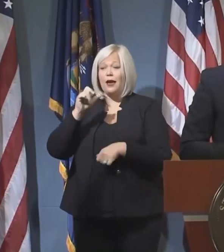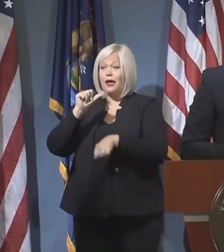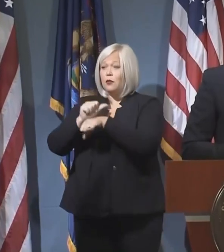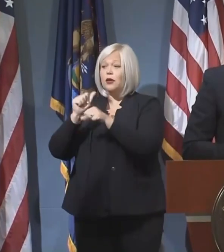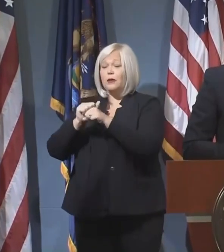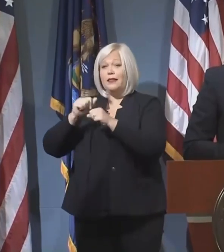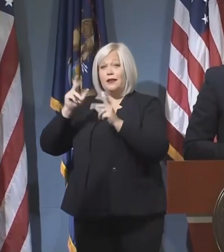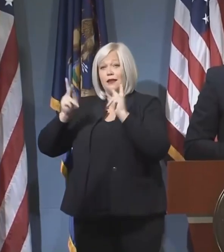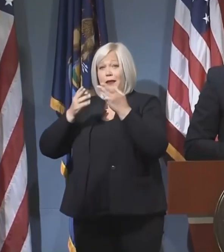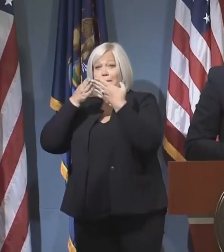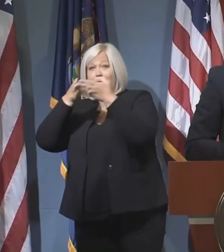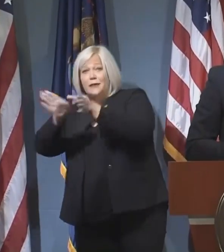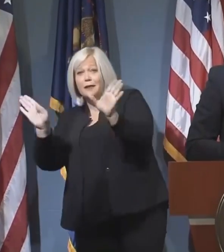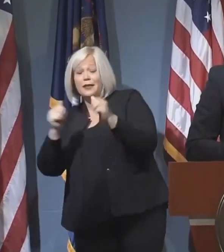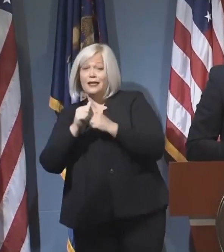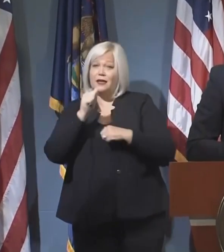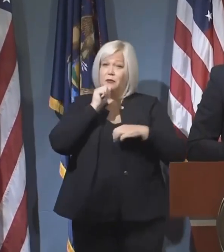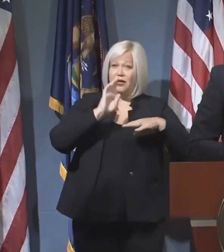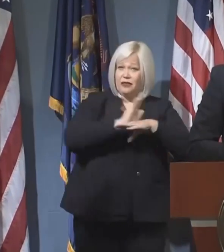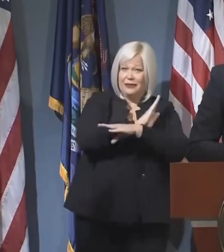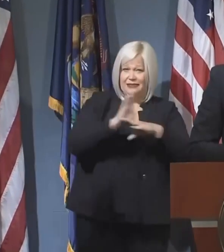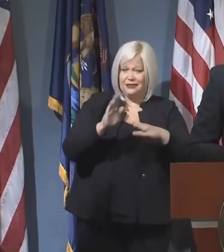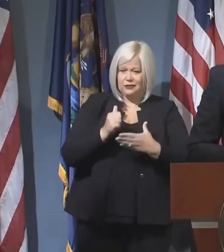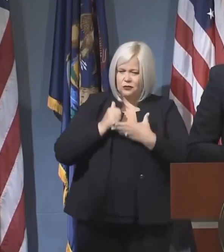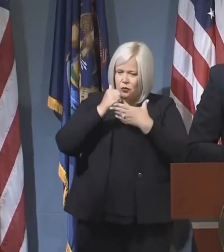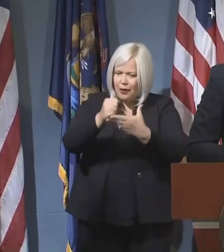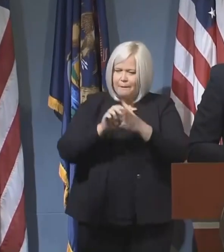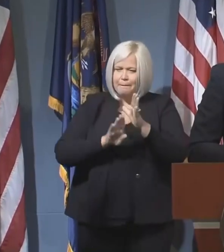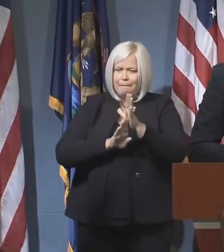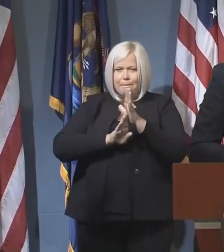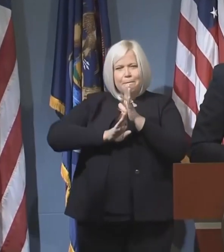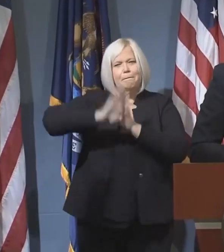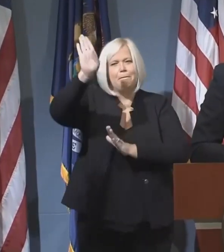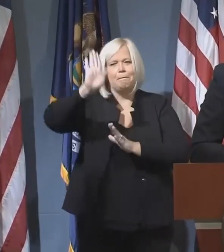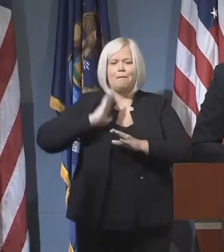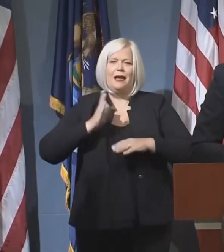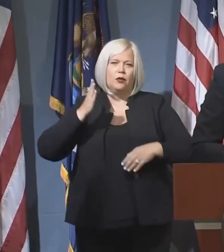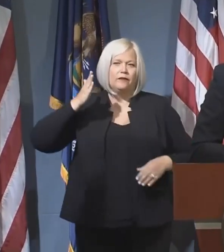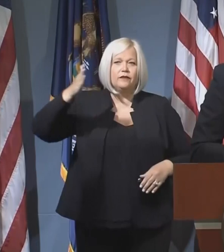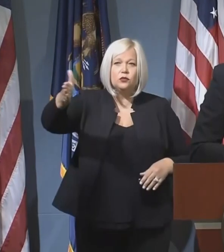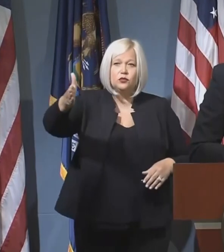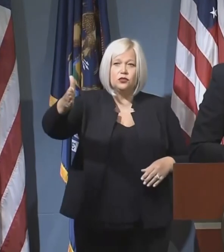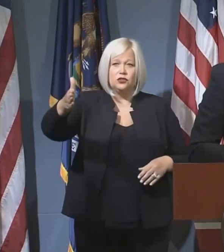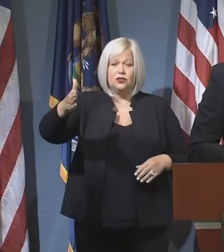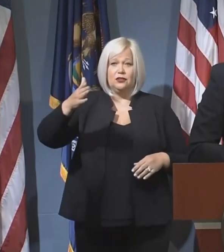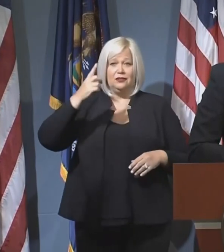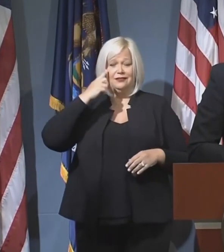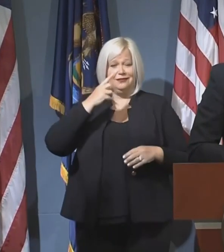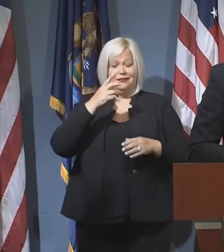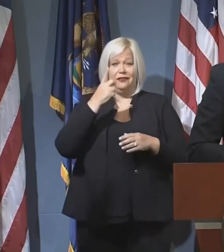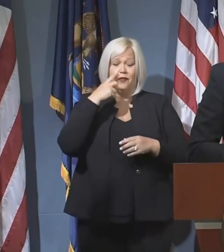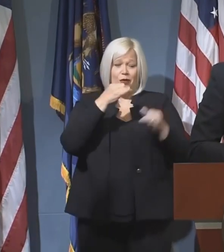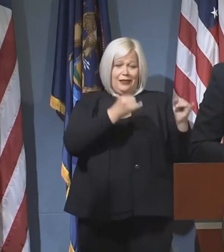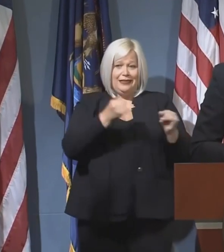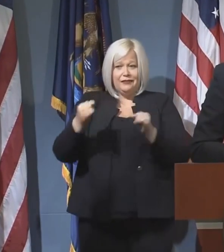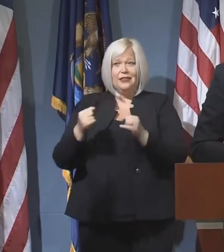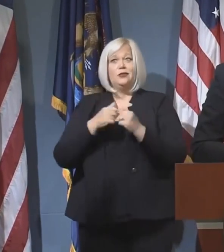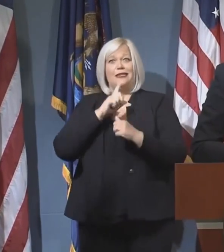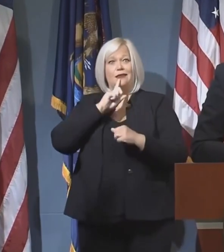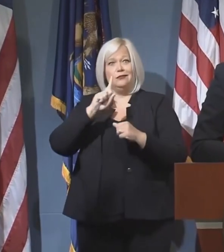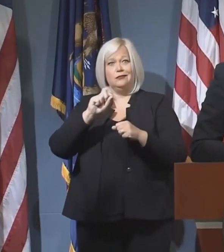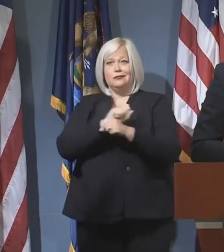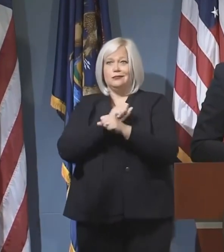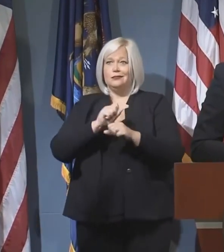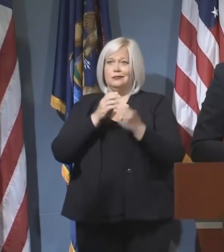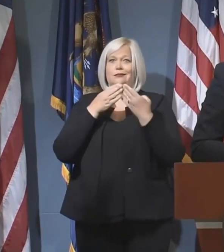and private entities to help Michigan build its future both individually and as a collective society. We